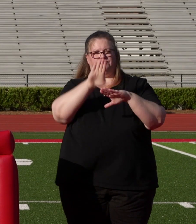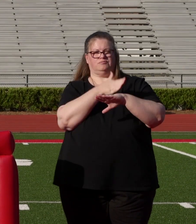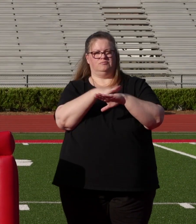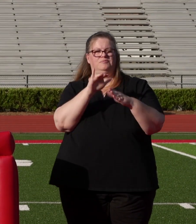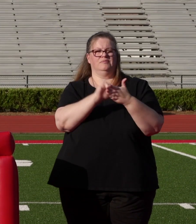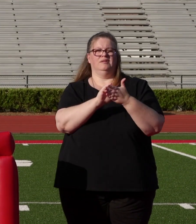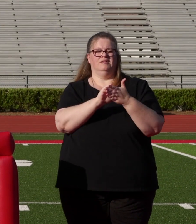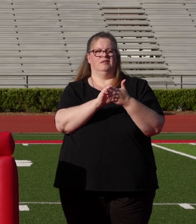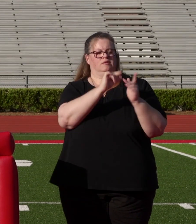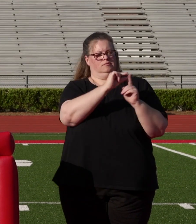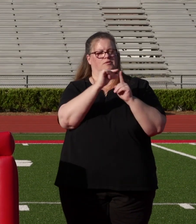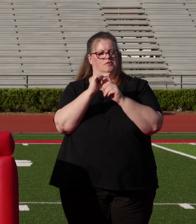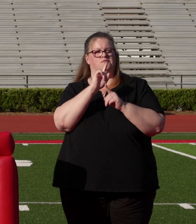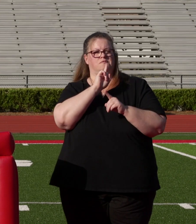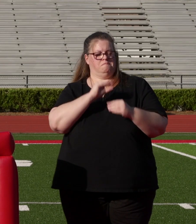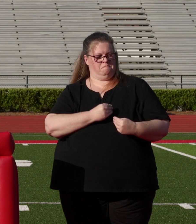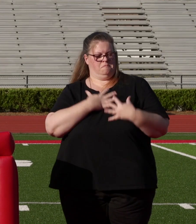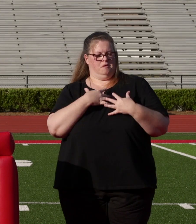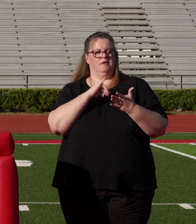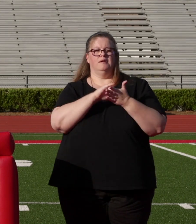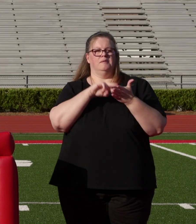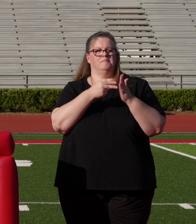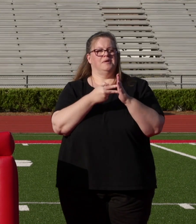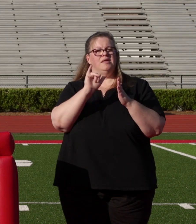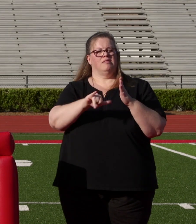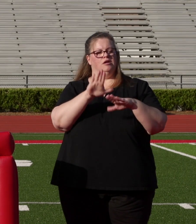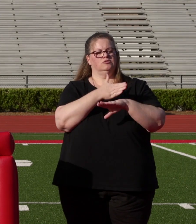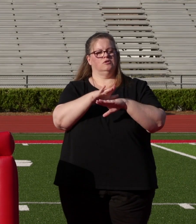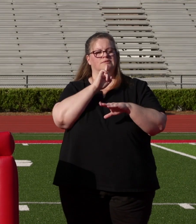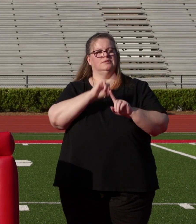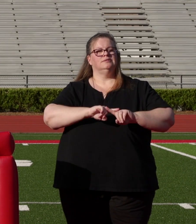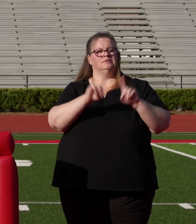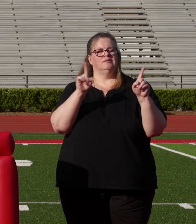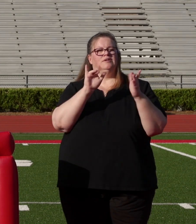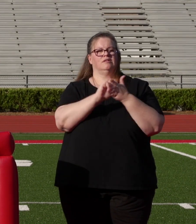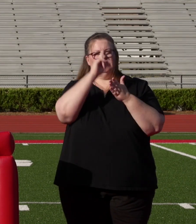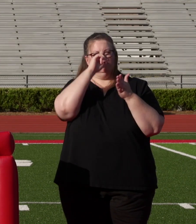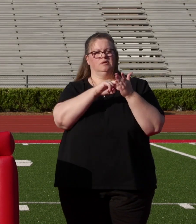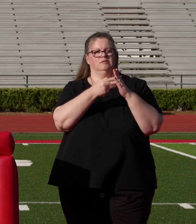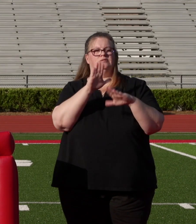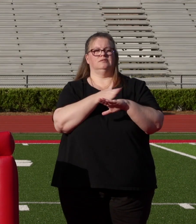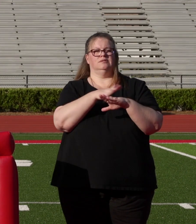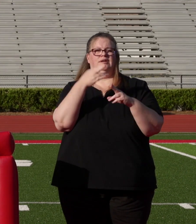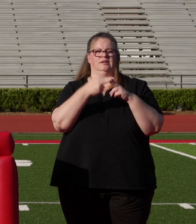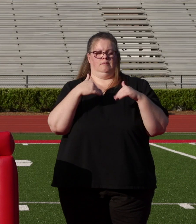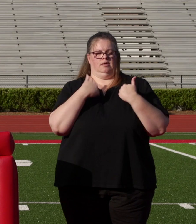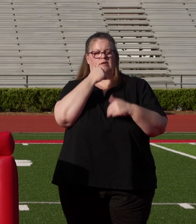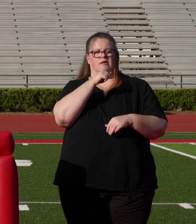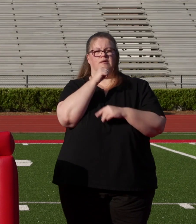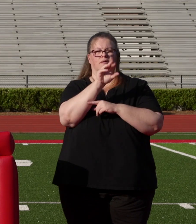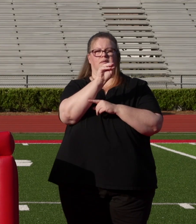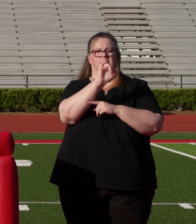the lyrics resonated with me. In layman's terms, this song hit different. The song tells the story of a young girl named Miriam who finds